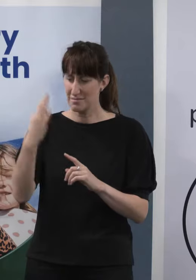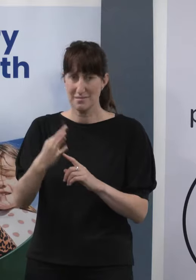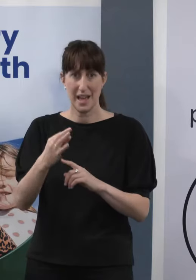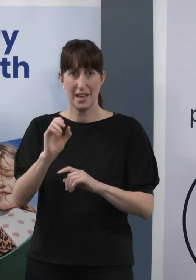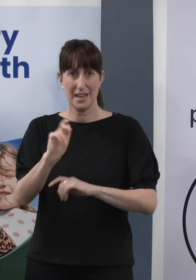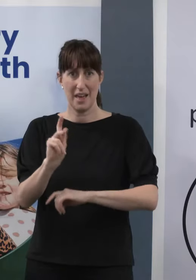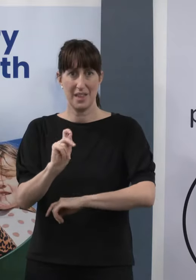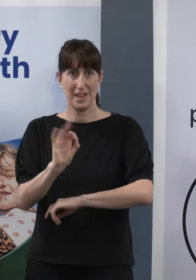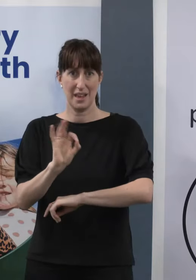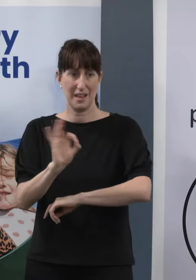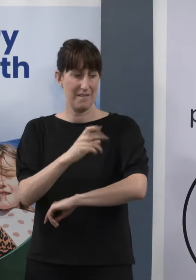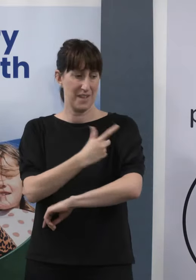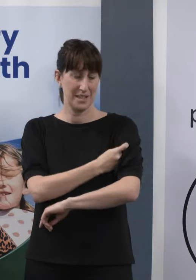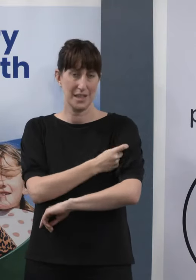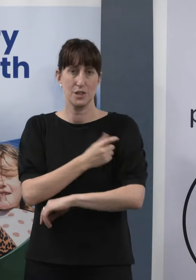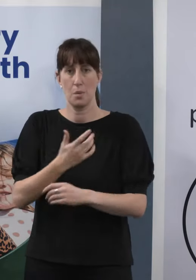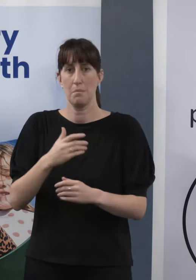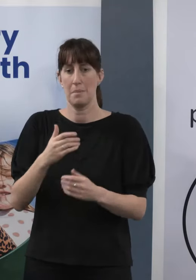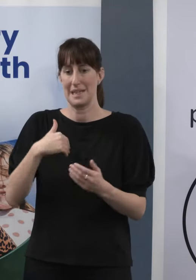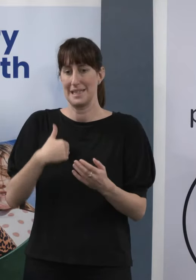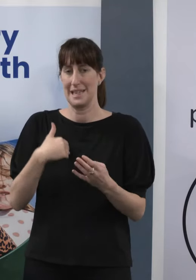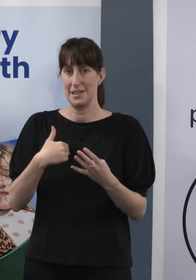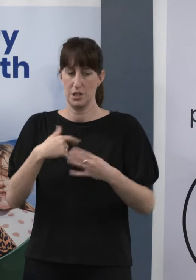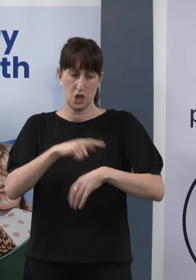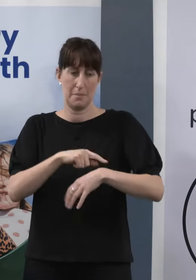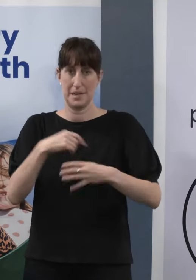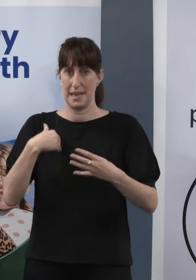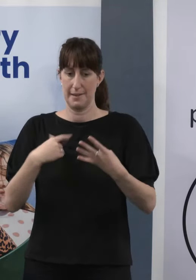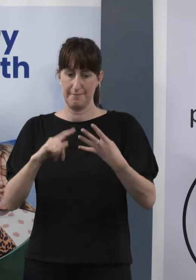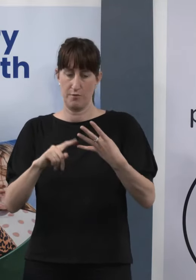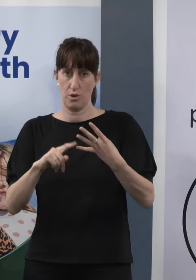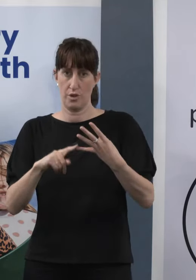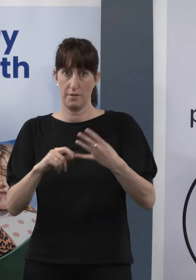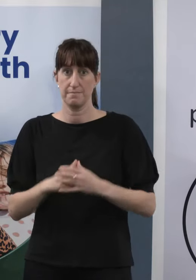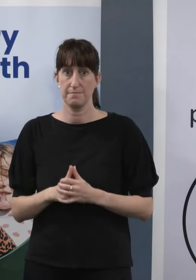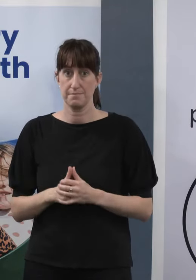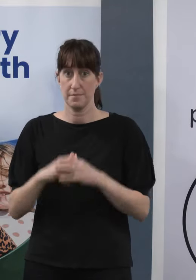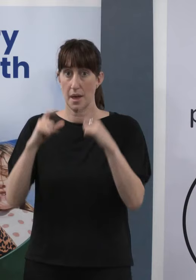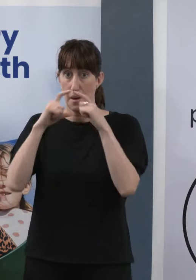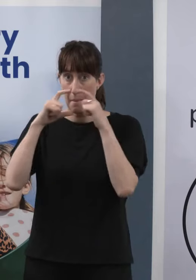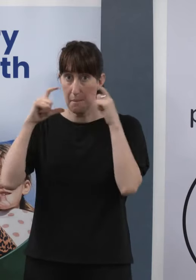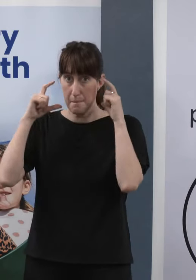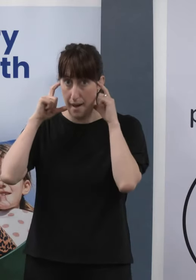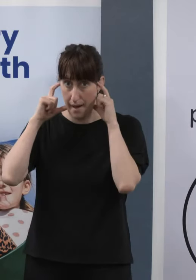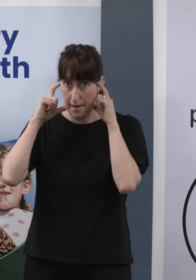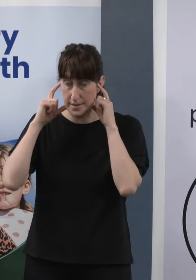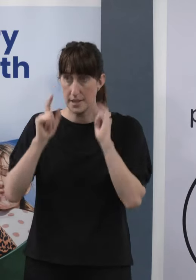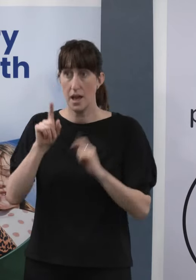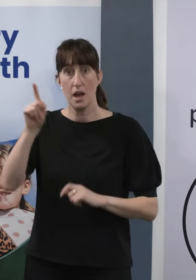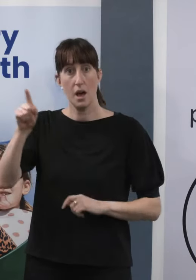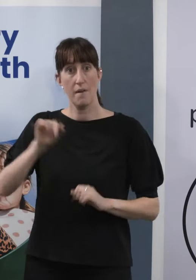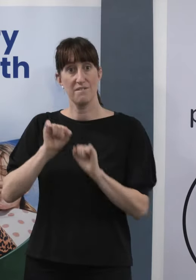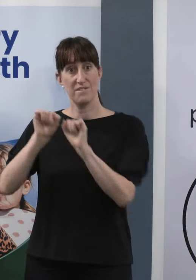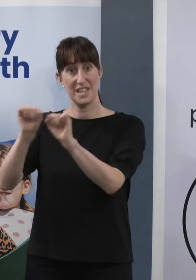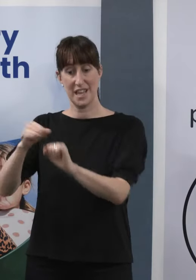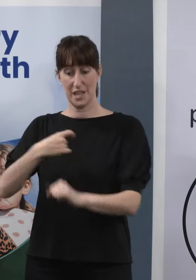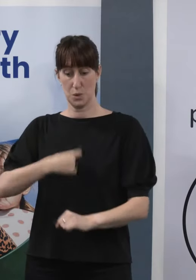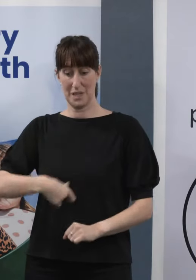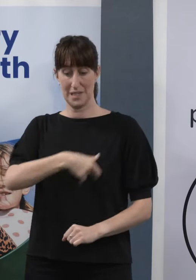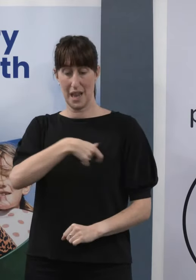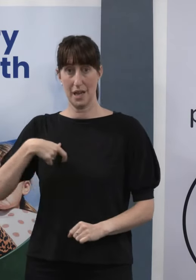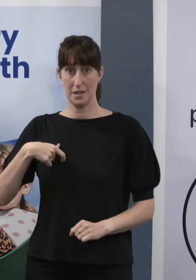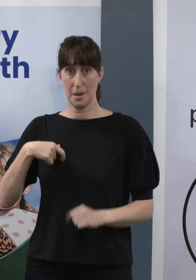dose and this next one. Wearing a mask. I can tell you, having been in Switzerland where there was not a mask to be seen,